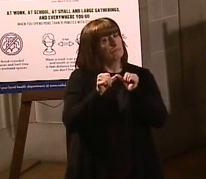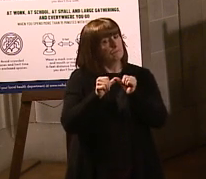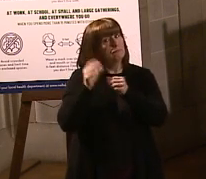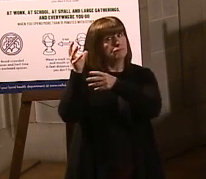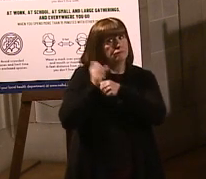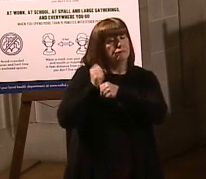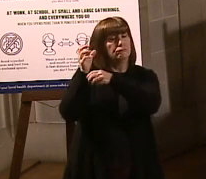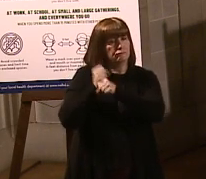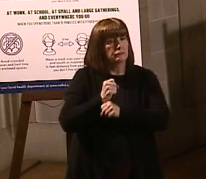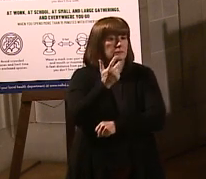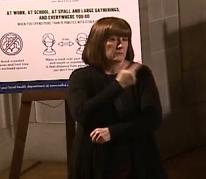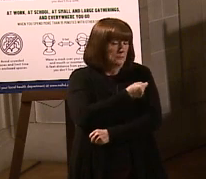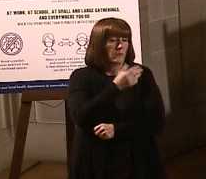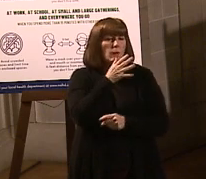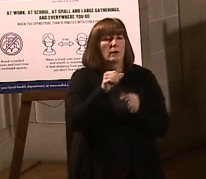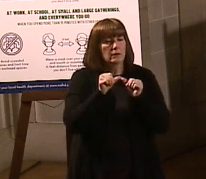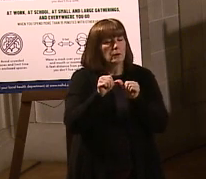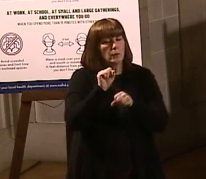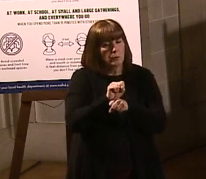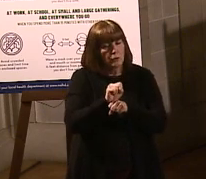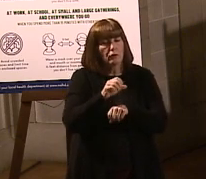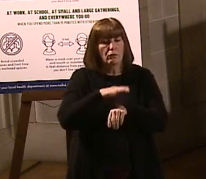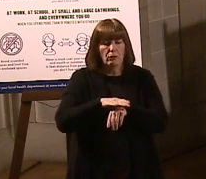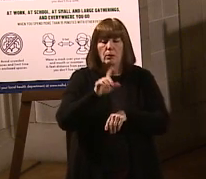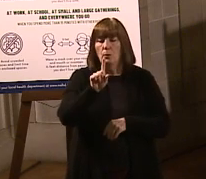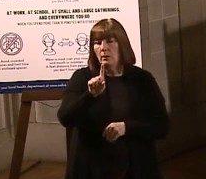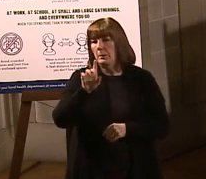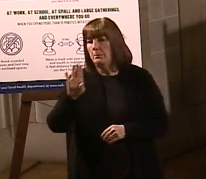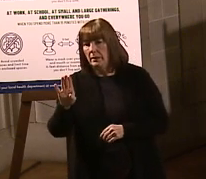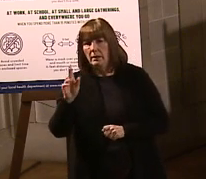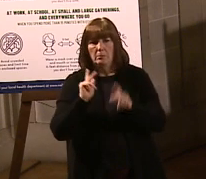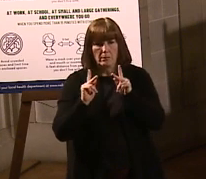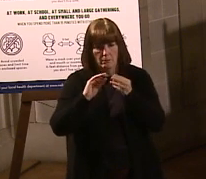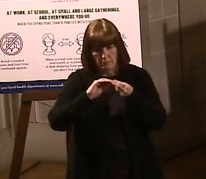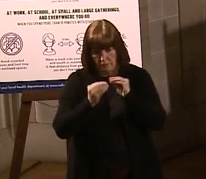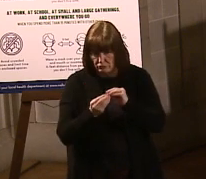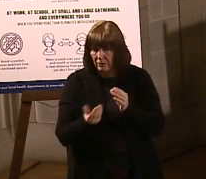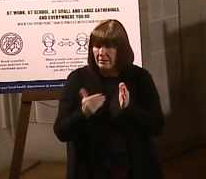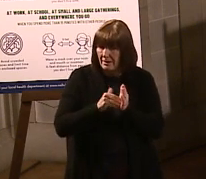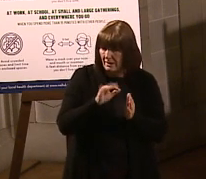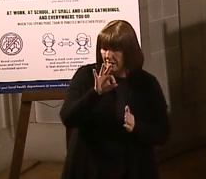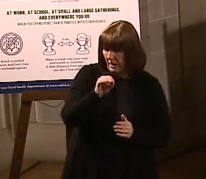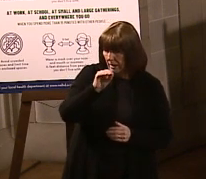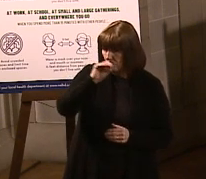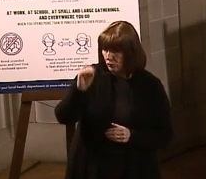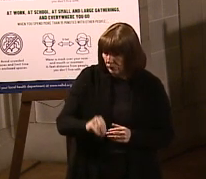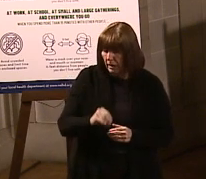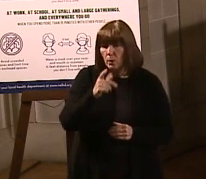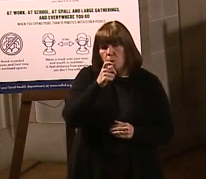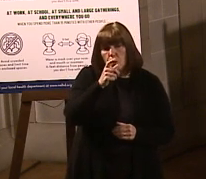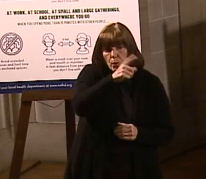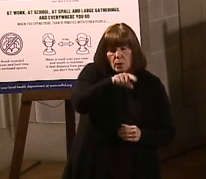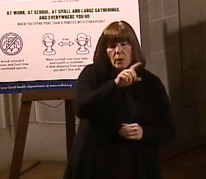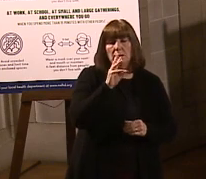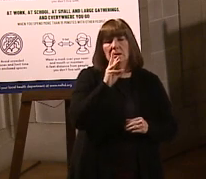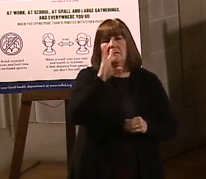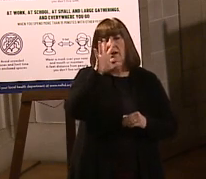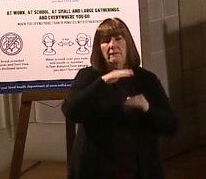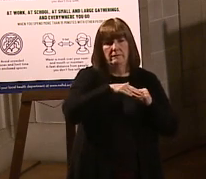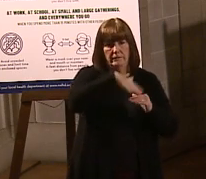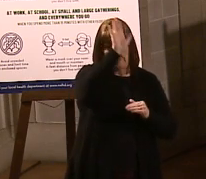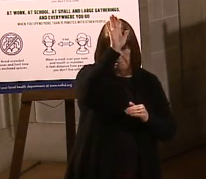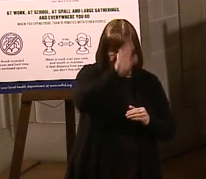We're going to continue to work the phase 1B population, which we'll start with, again, 90% of that going to those folks who are 65 years or older.